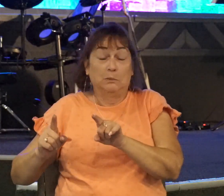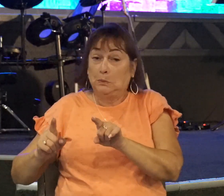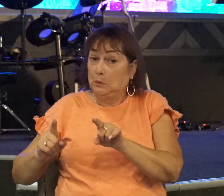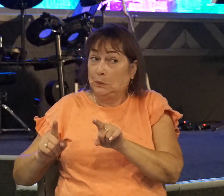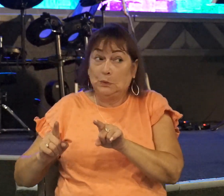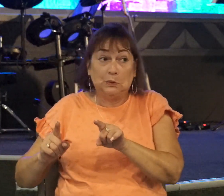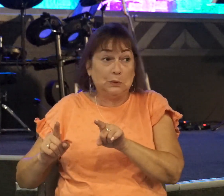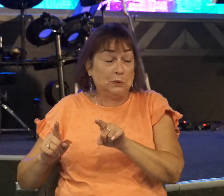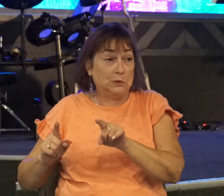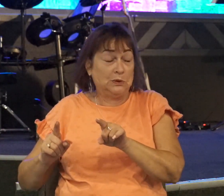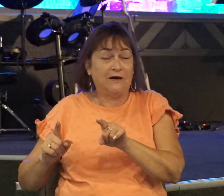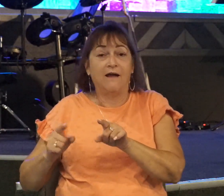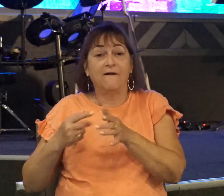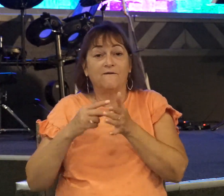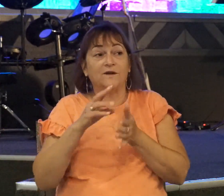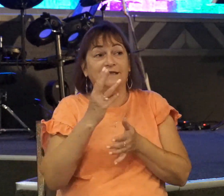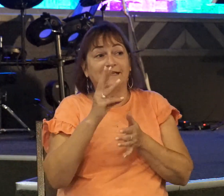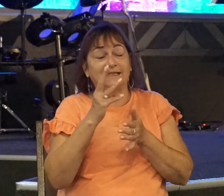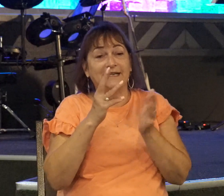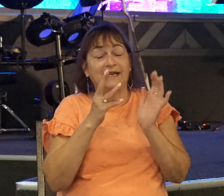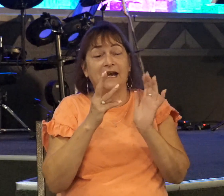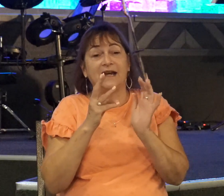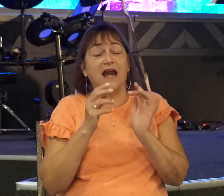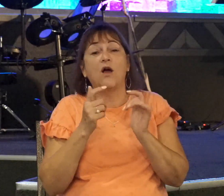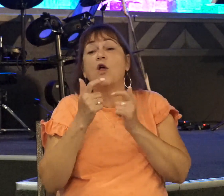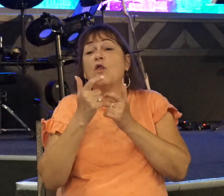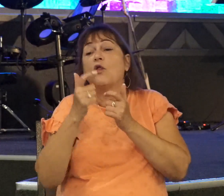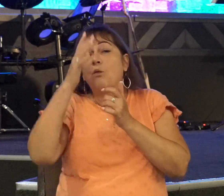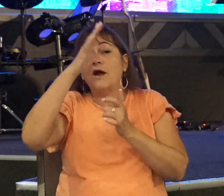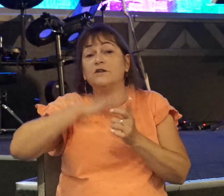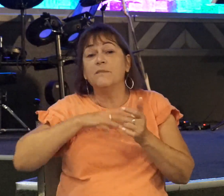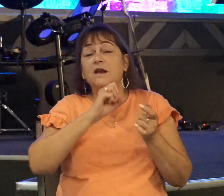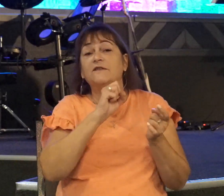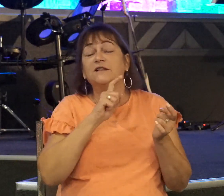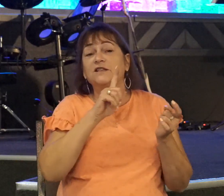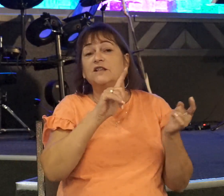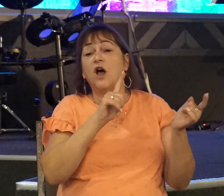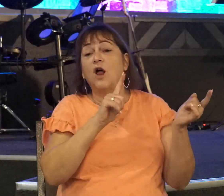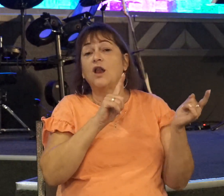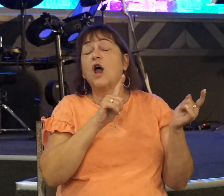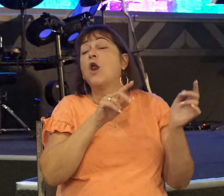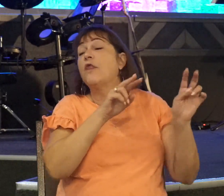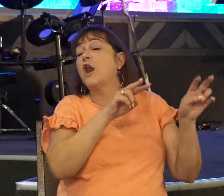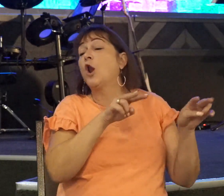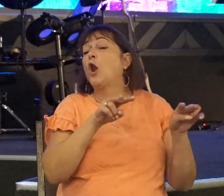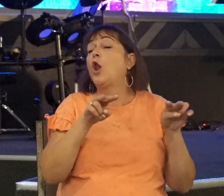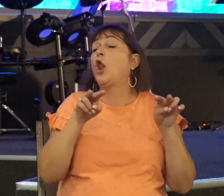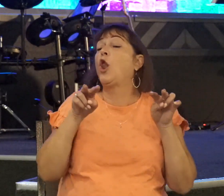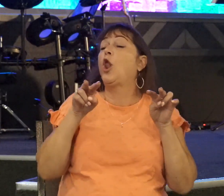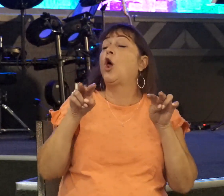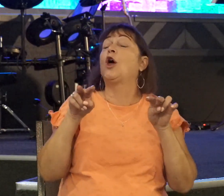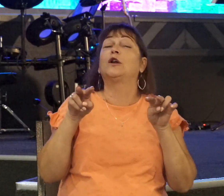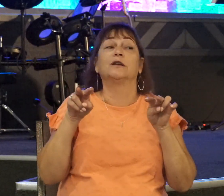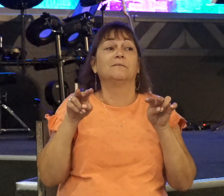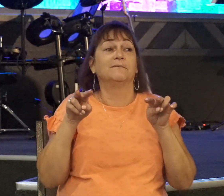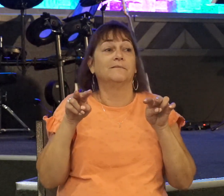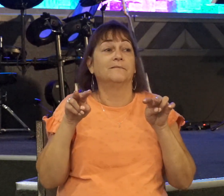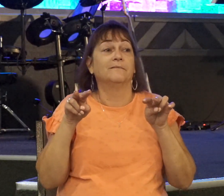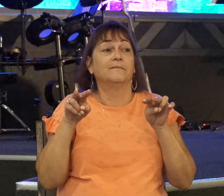Verse 16, Now, the watchmen of Saul in Gibeah of Benjamin looked. And there was the multitude